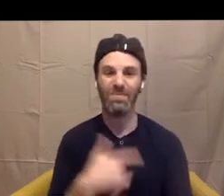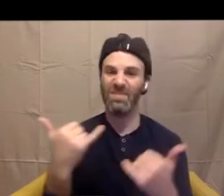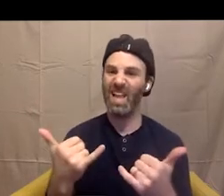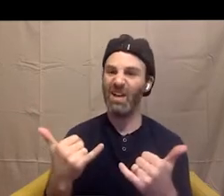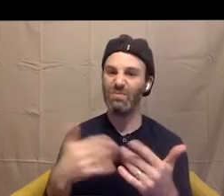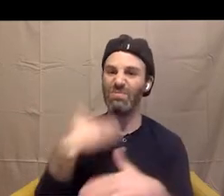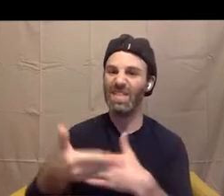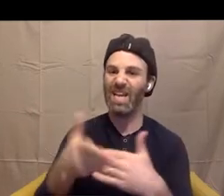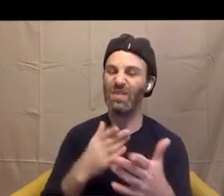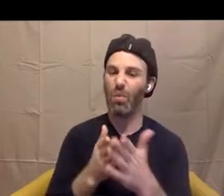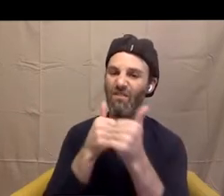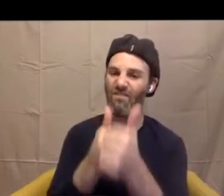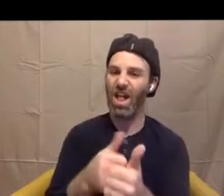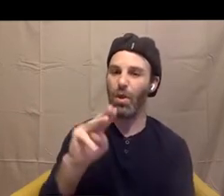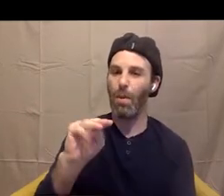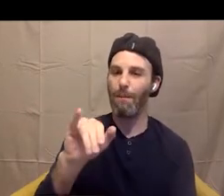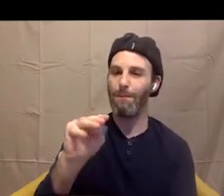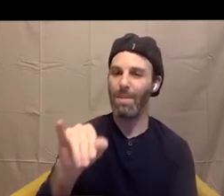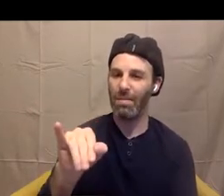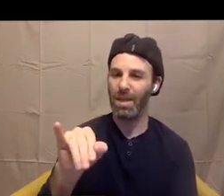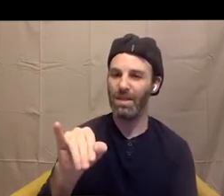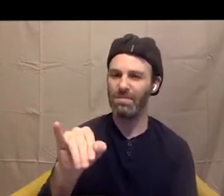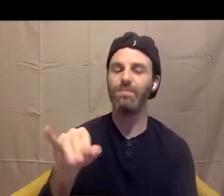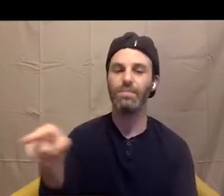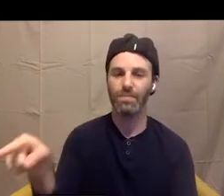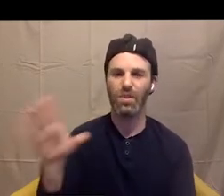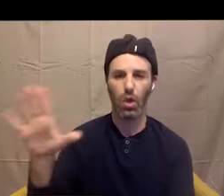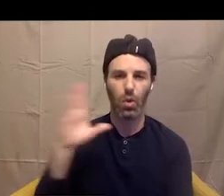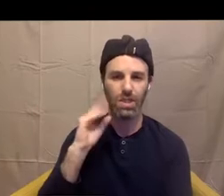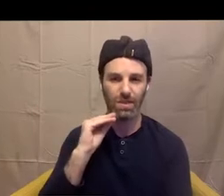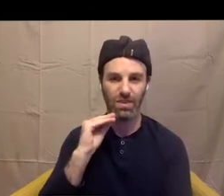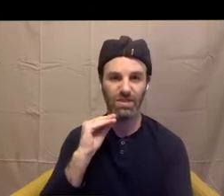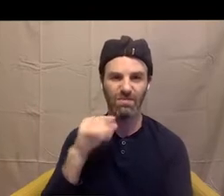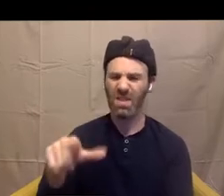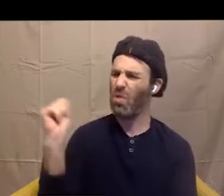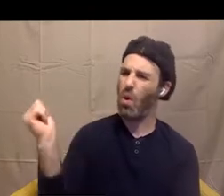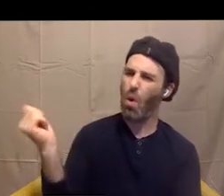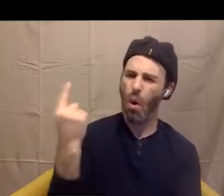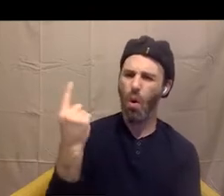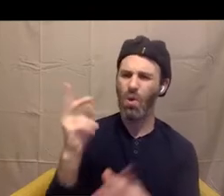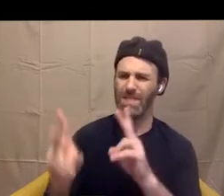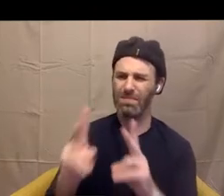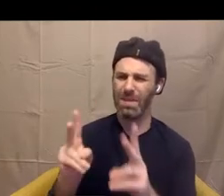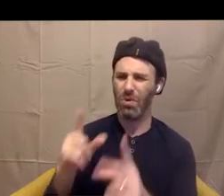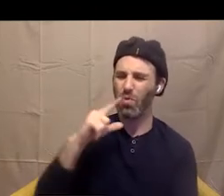There will always be people who think they know us better than we know ourselves. And so here Mimi is in the guidance counselor's office and the counselor is saying